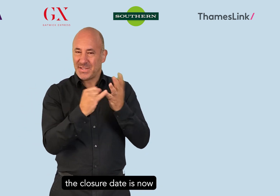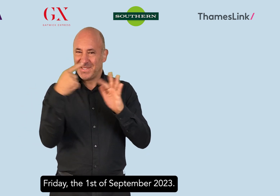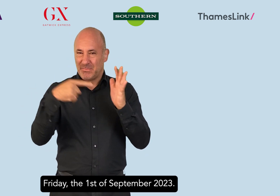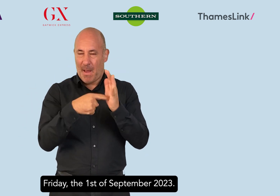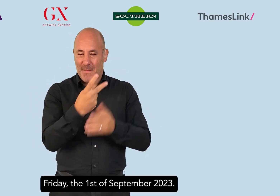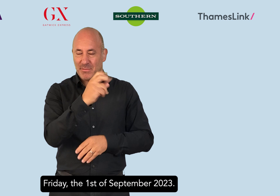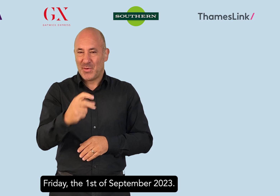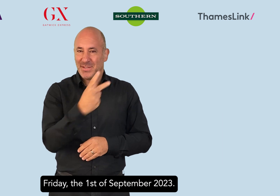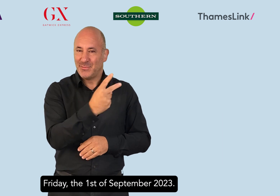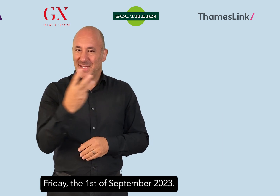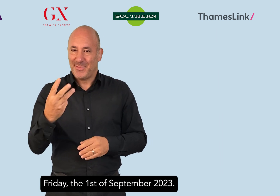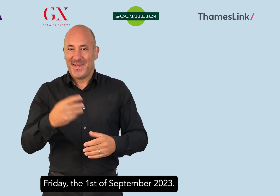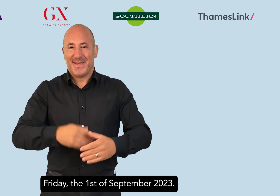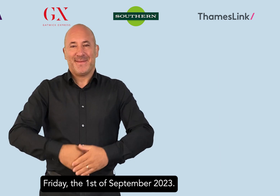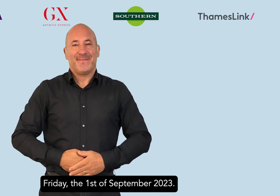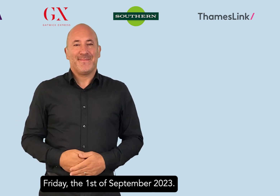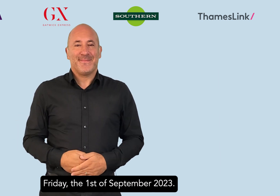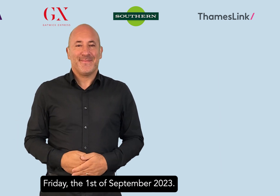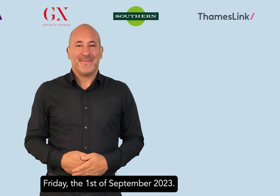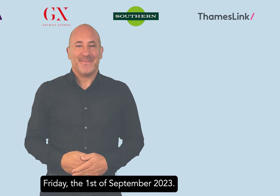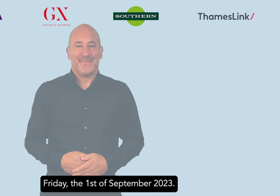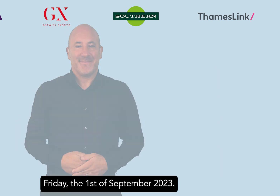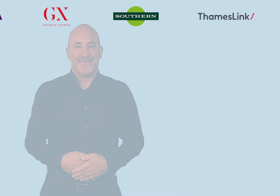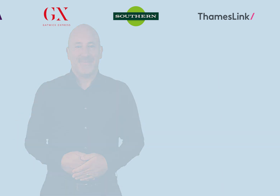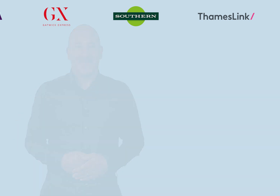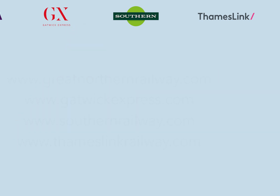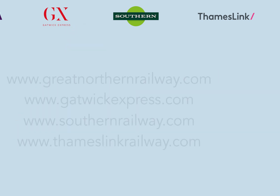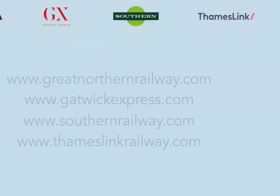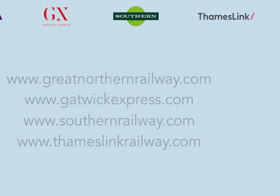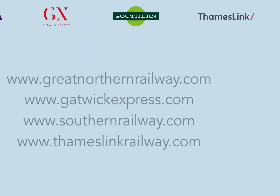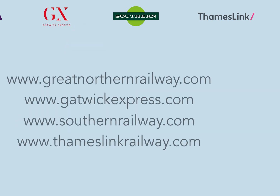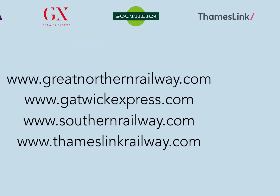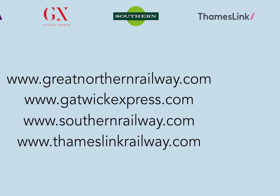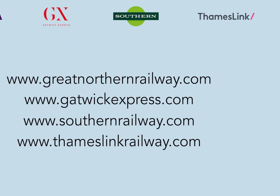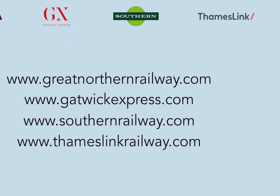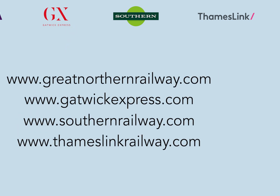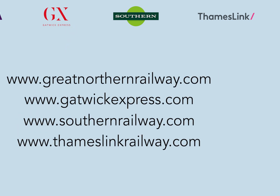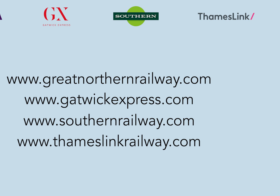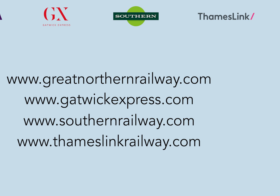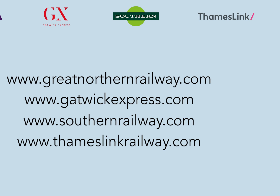Friday 1st September 2023. ... ... ... ... Thank you.